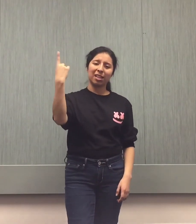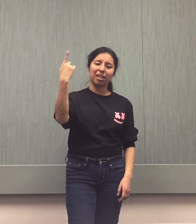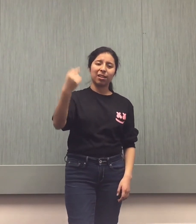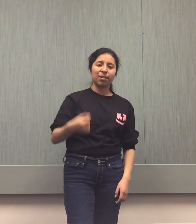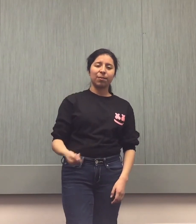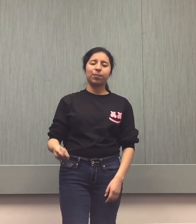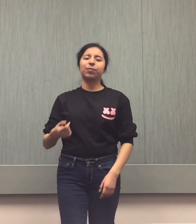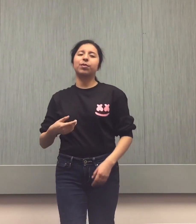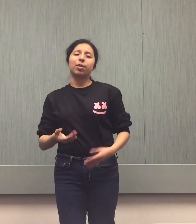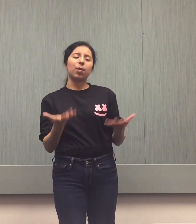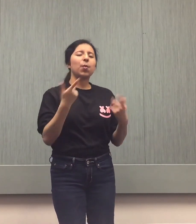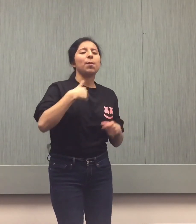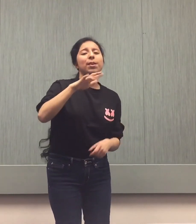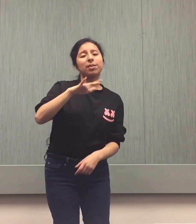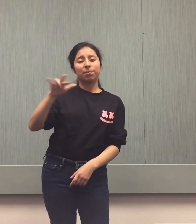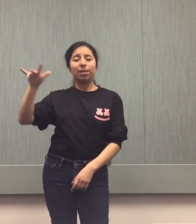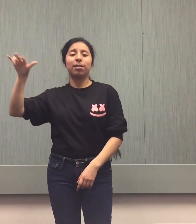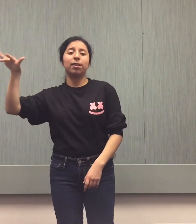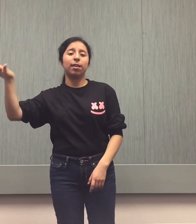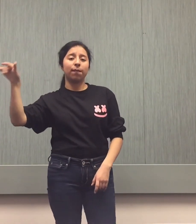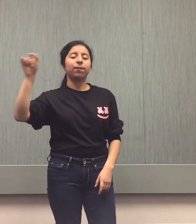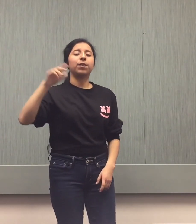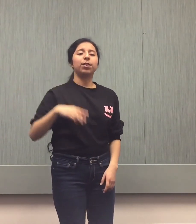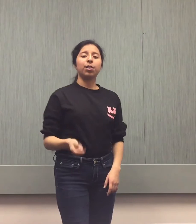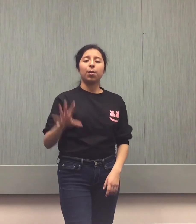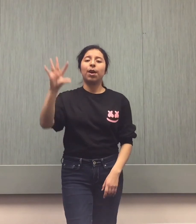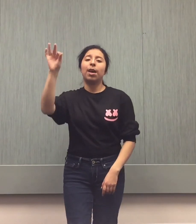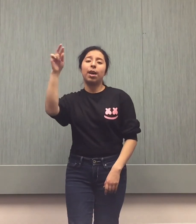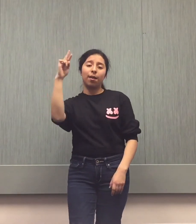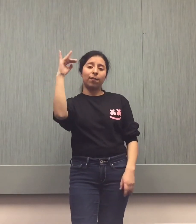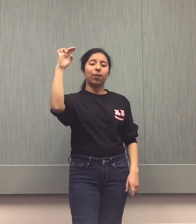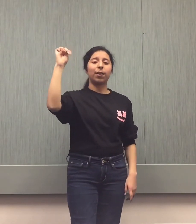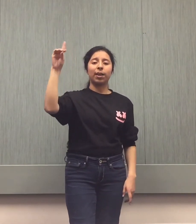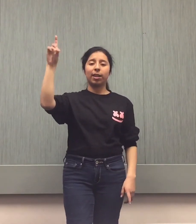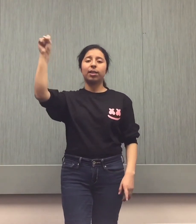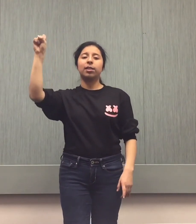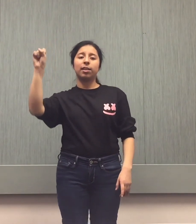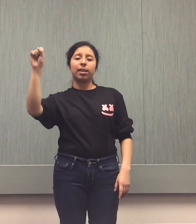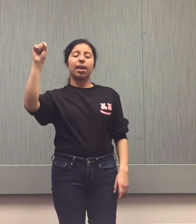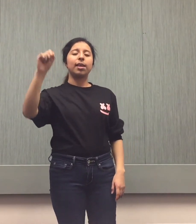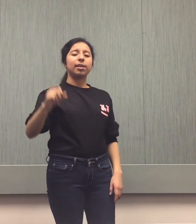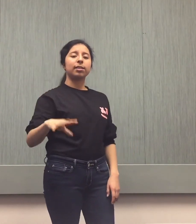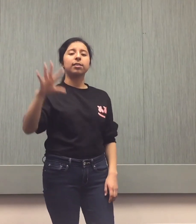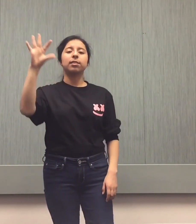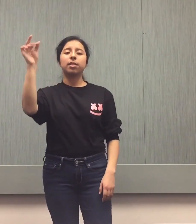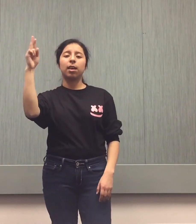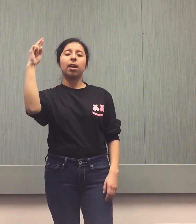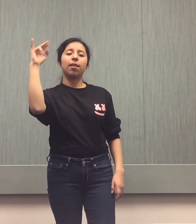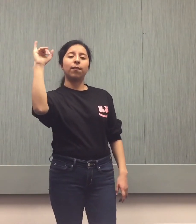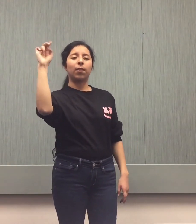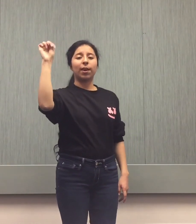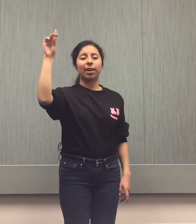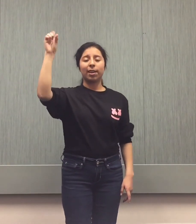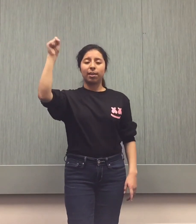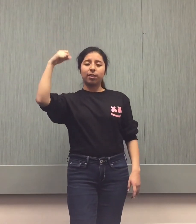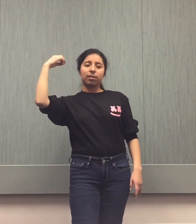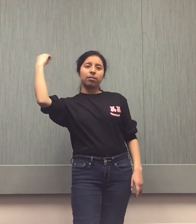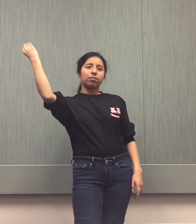clear? made it very clear Want me to spell it obvious, F-R-I-N-D-S F-R-I-N-D